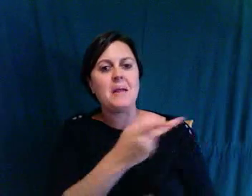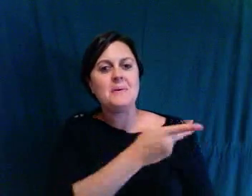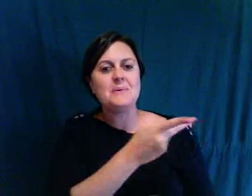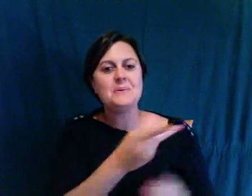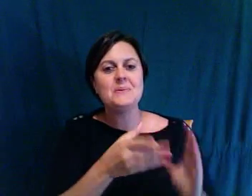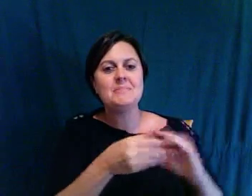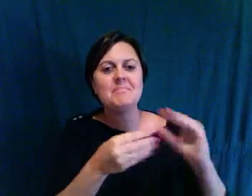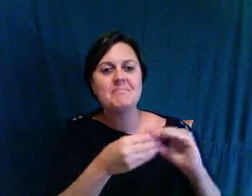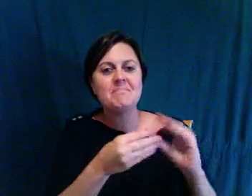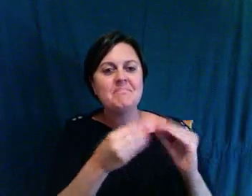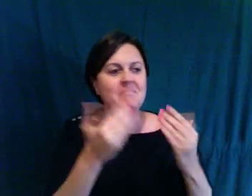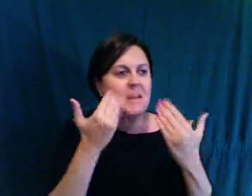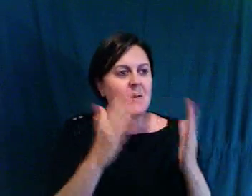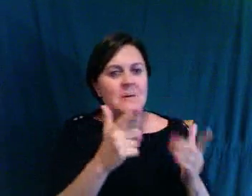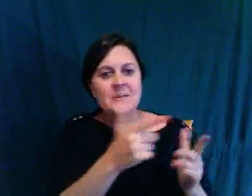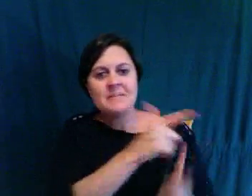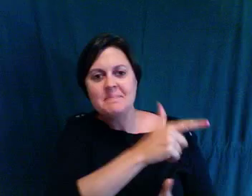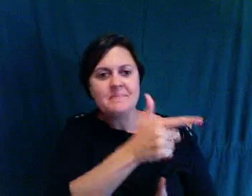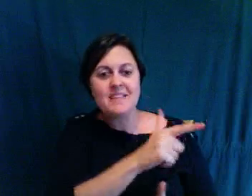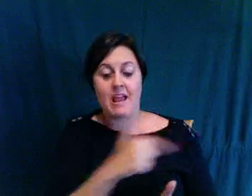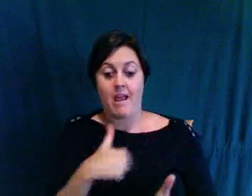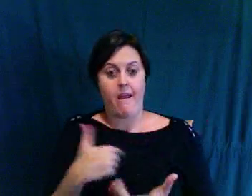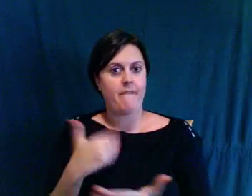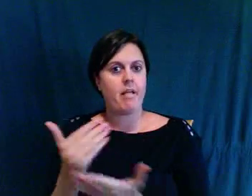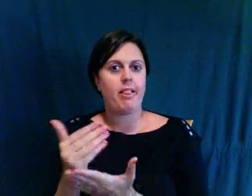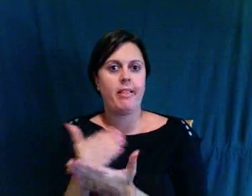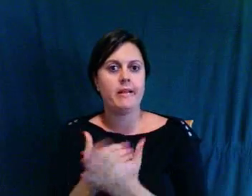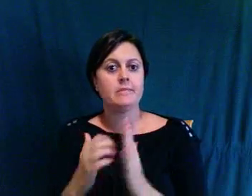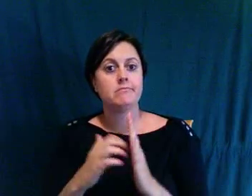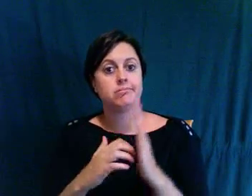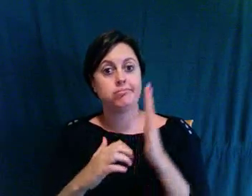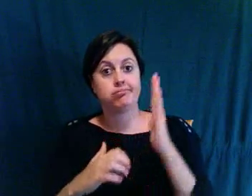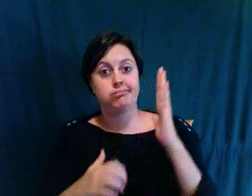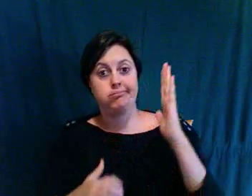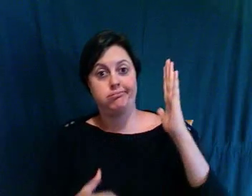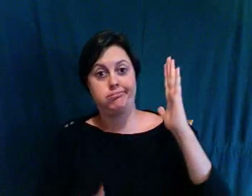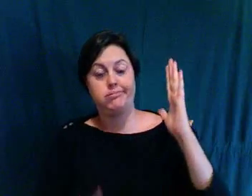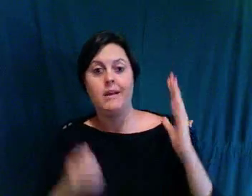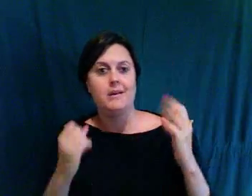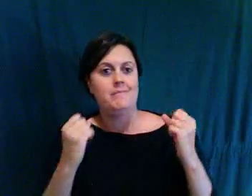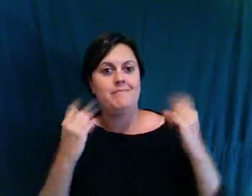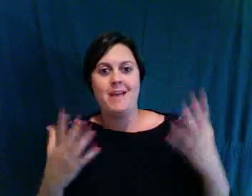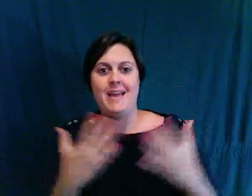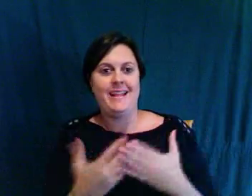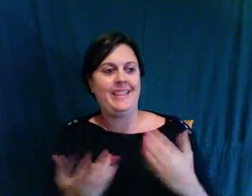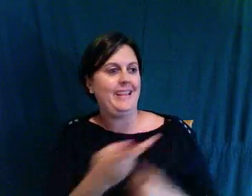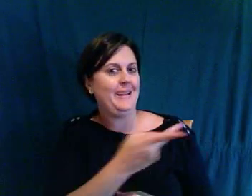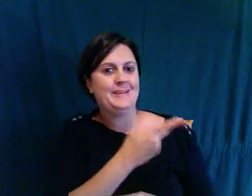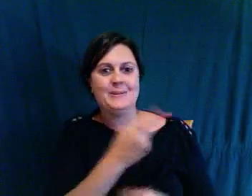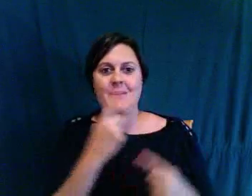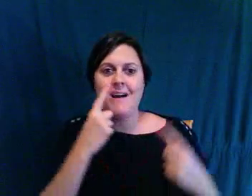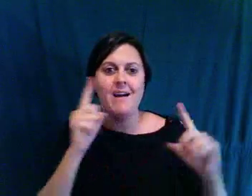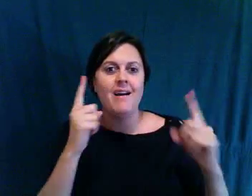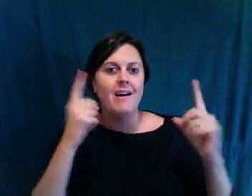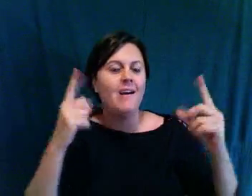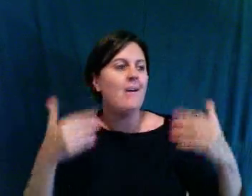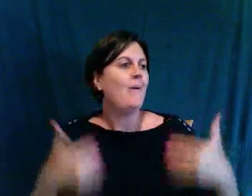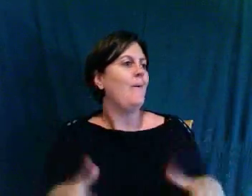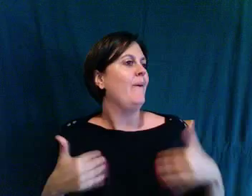who shares what, because I have a list here of about a mile long. And, I mean, your story